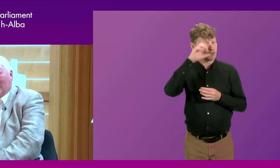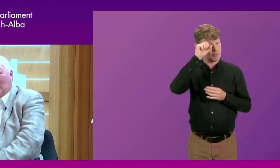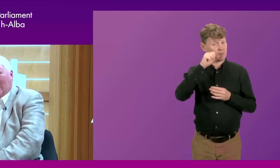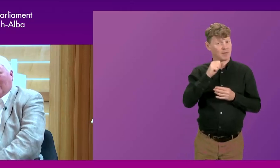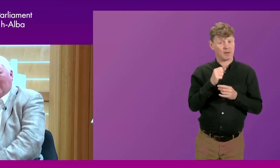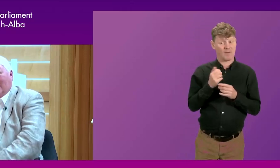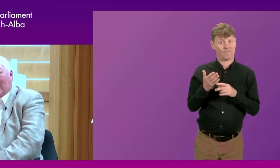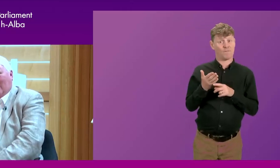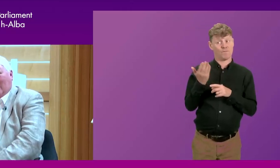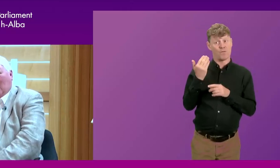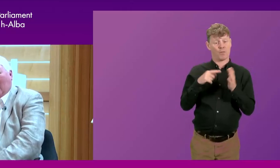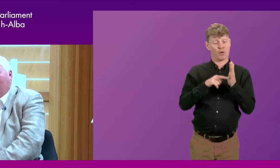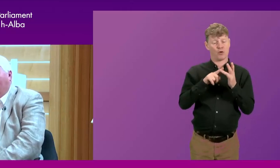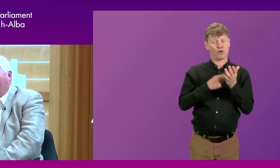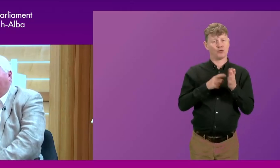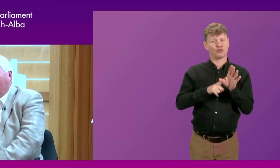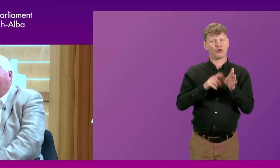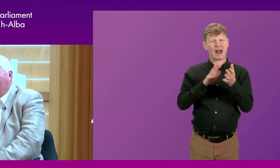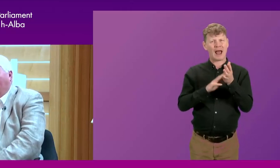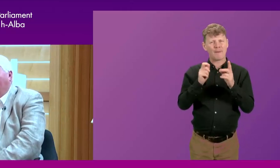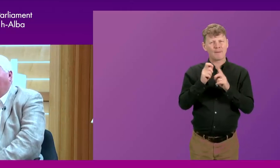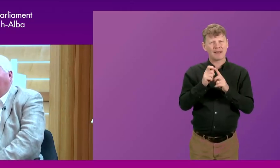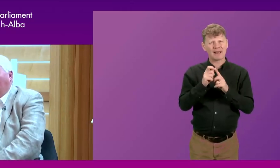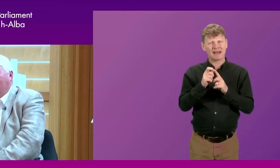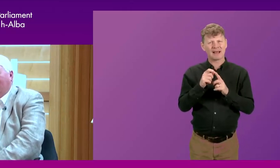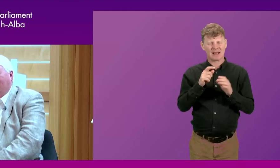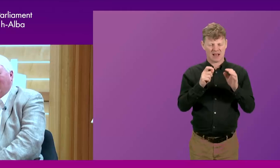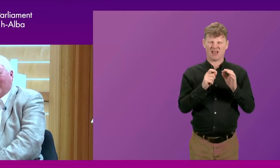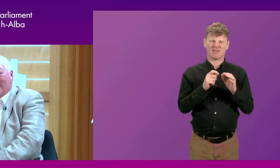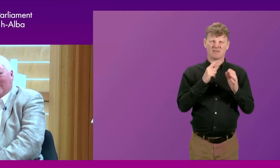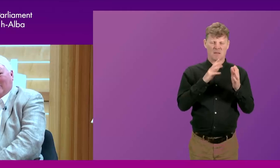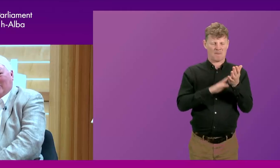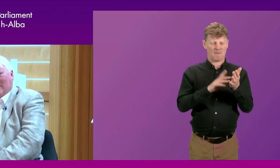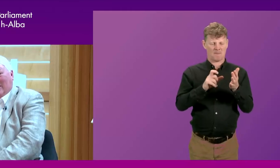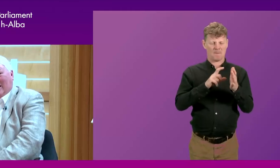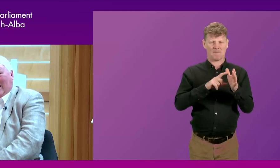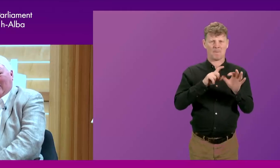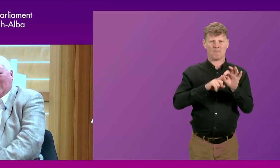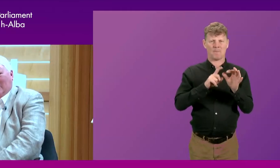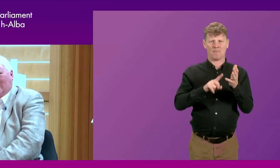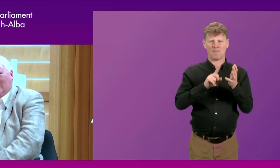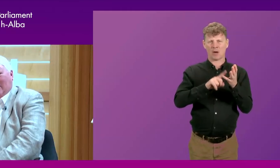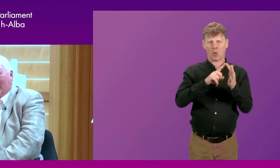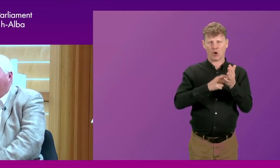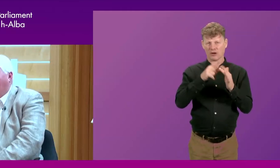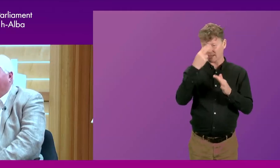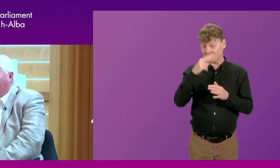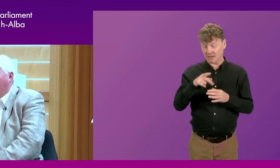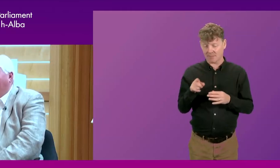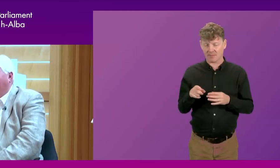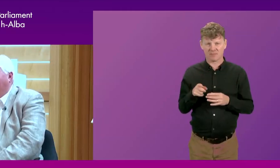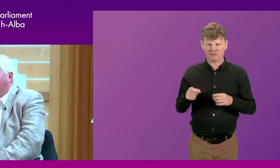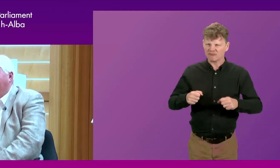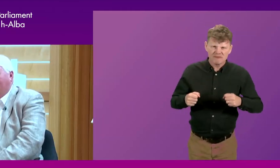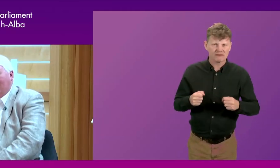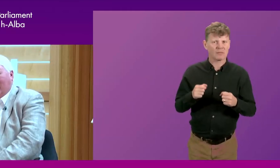a former Tory MP, was Albert Macquarie. Do remember him? The Buchan Bulldog, as he was self-described. And he was once, he was regularly